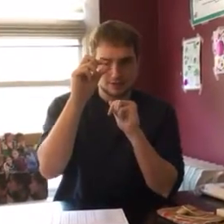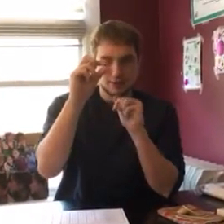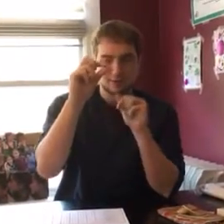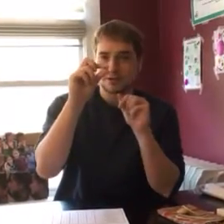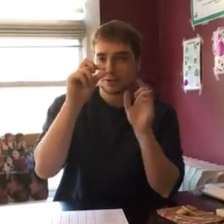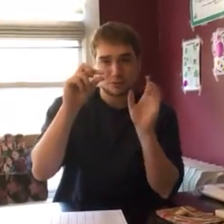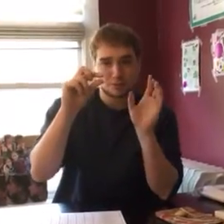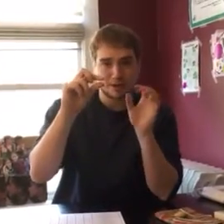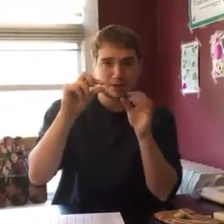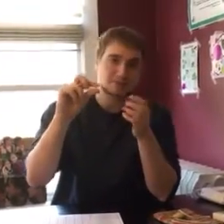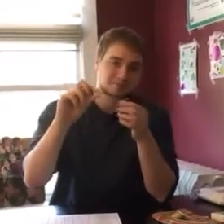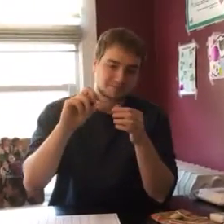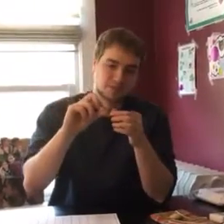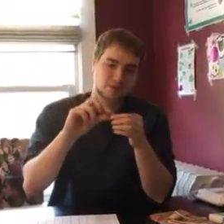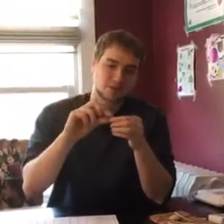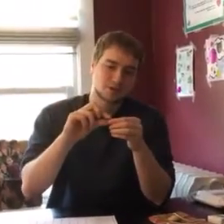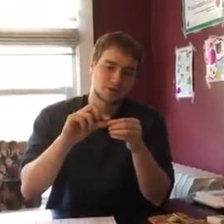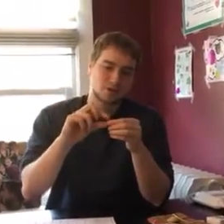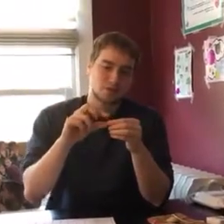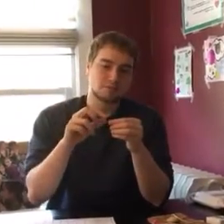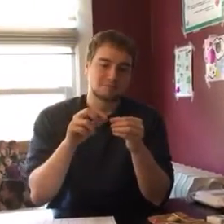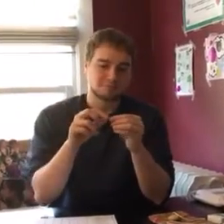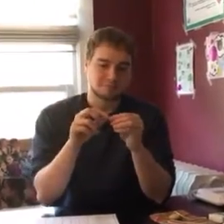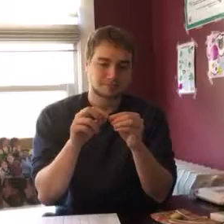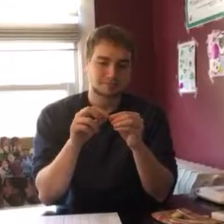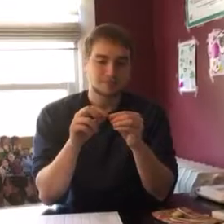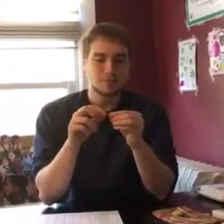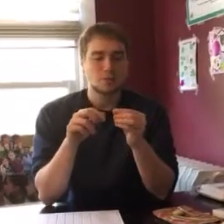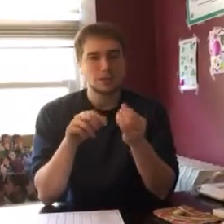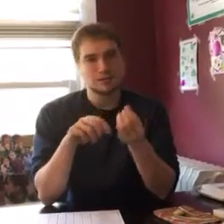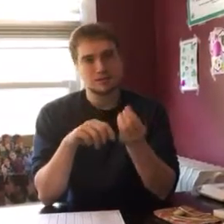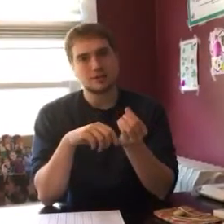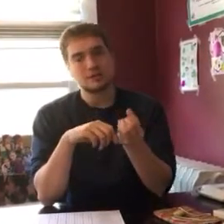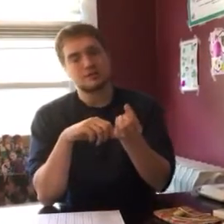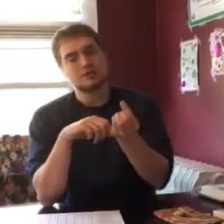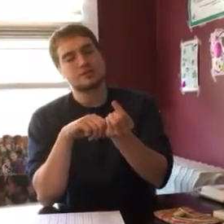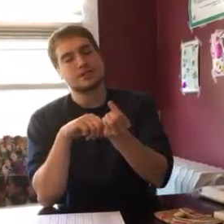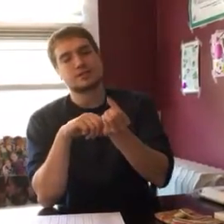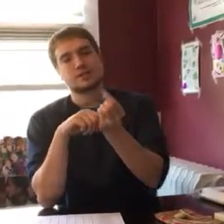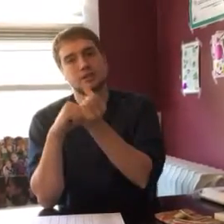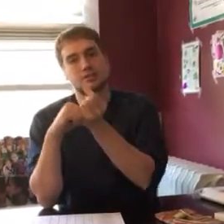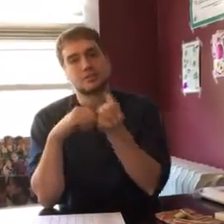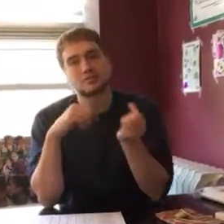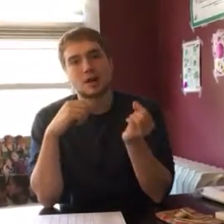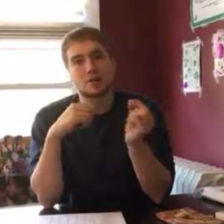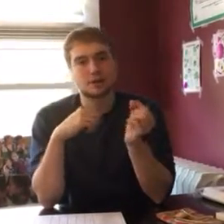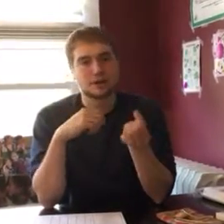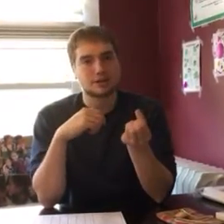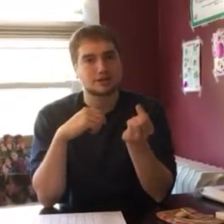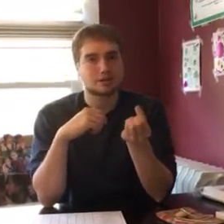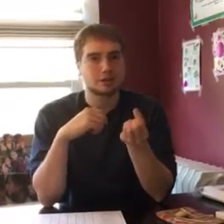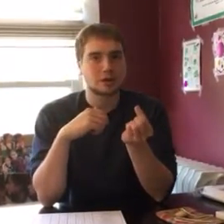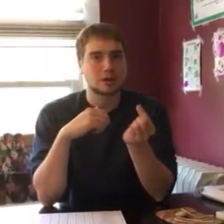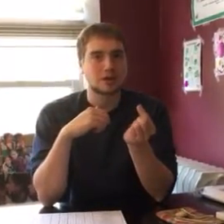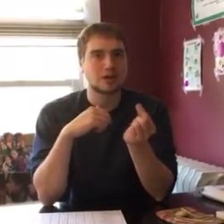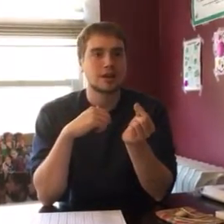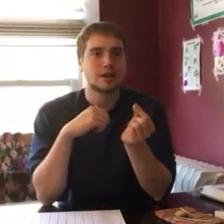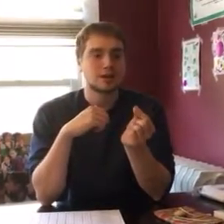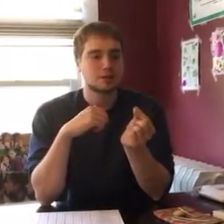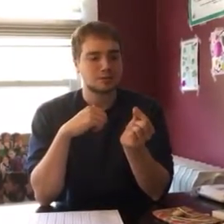nothing too big so what I like to tell kids and to get them putting on their tongue the right way is